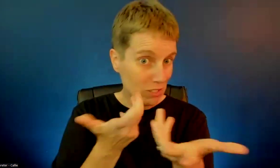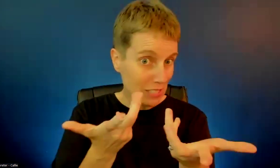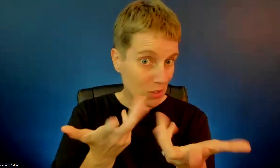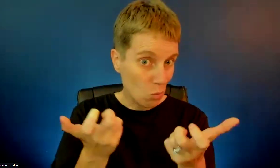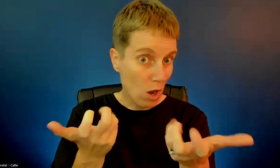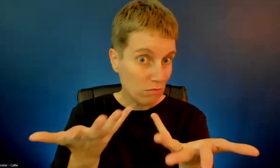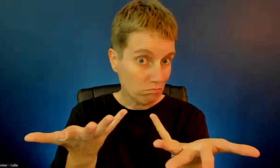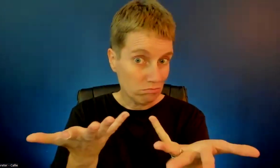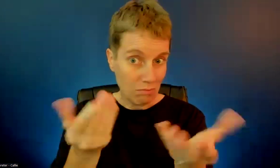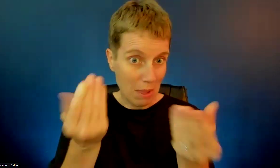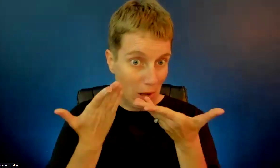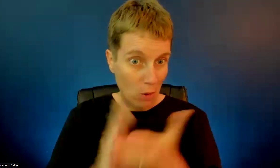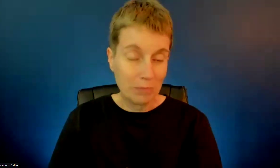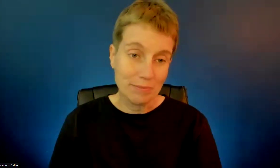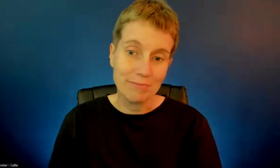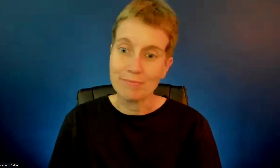Wow.